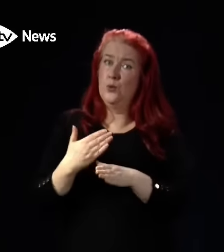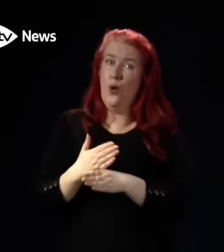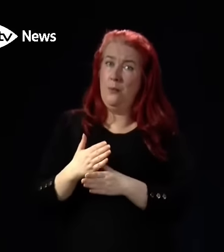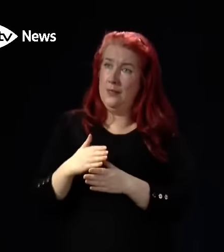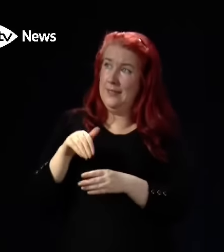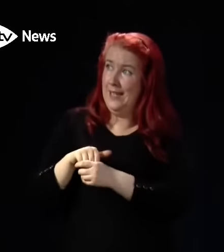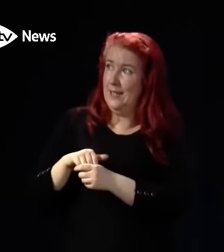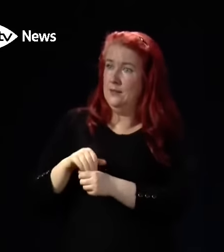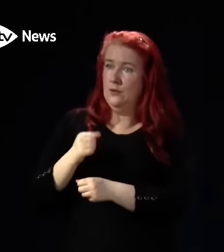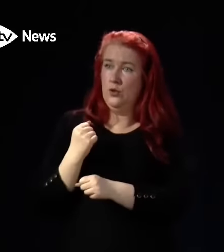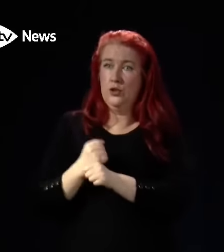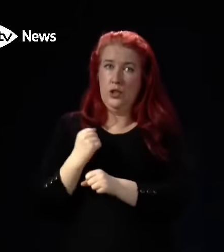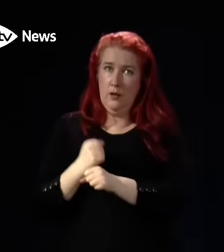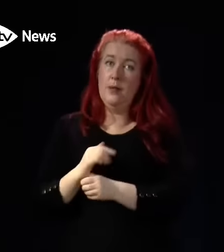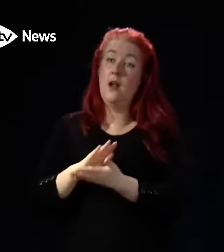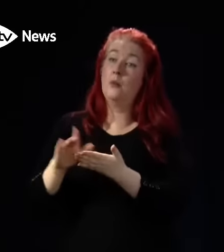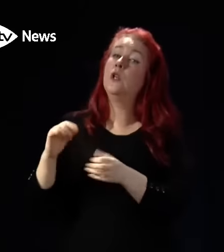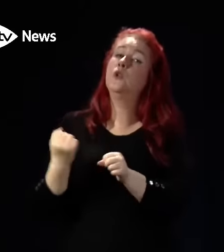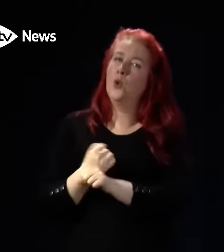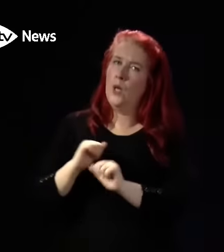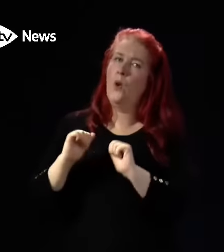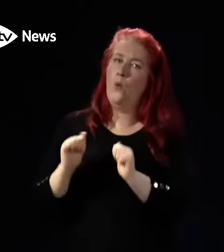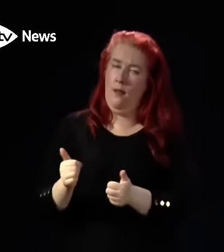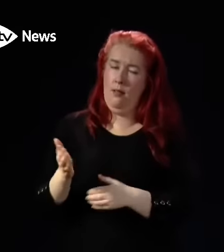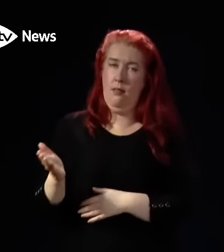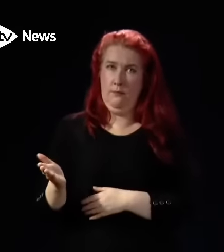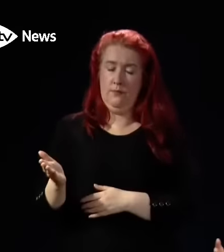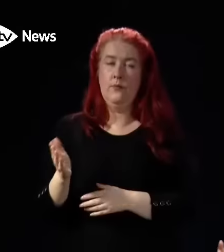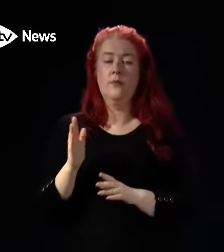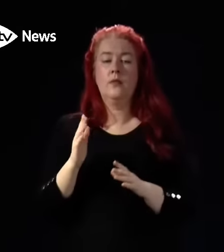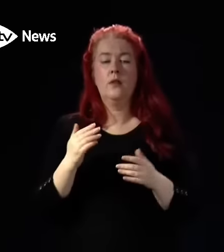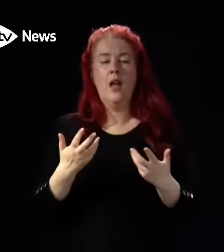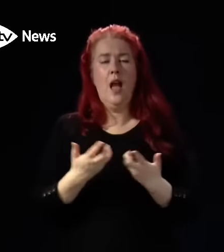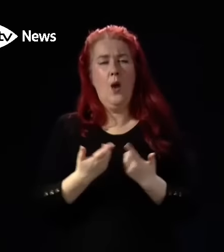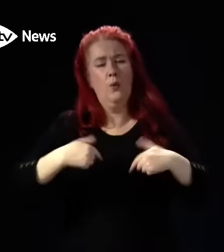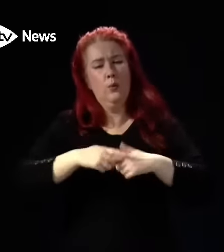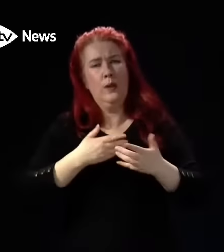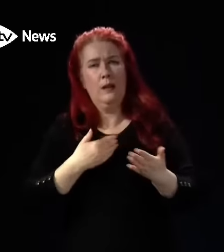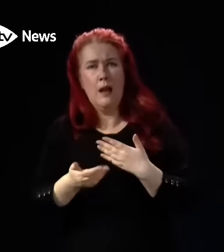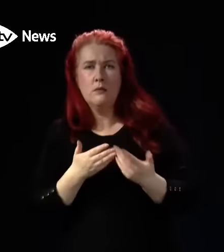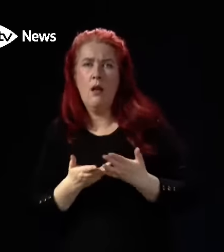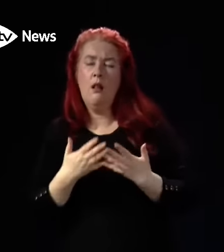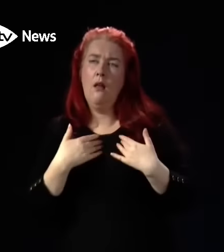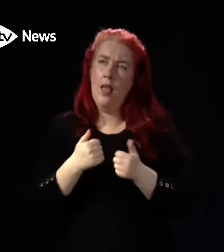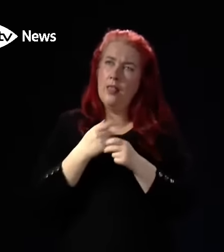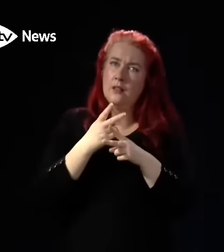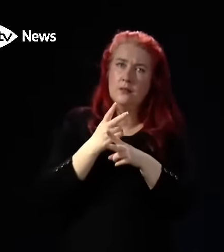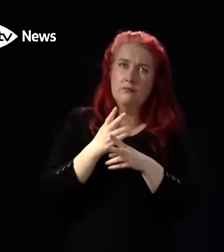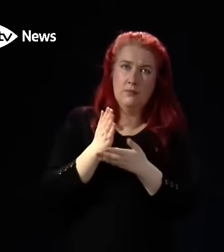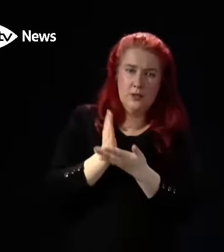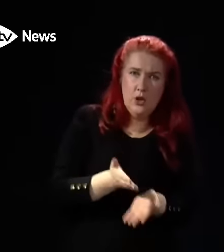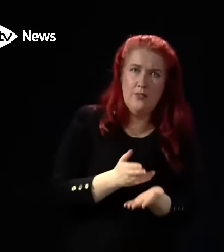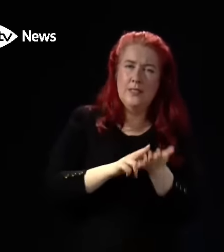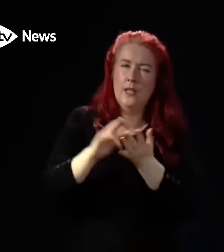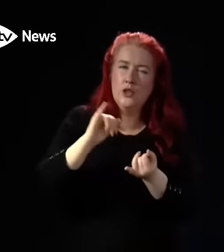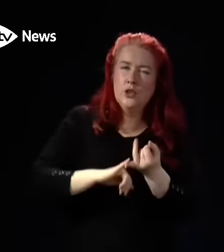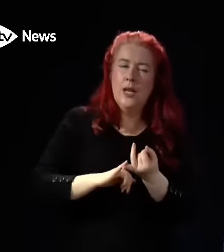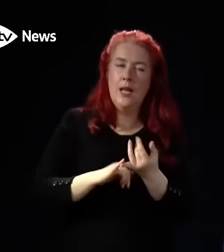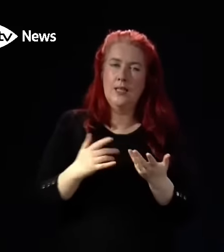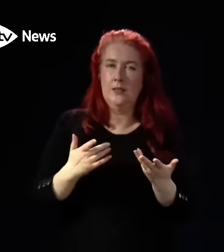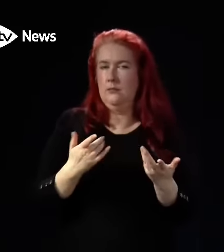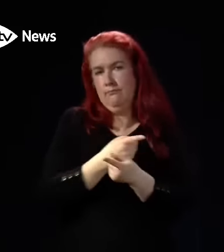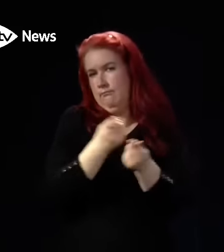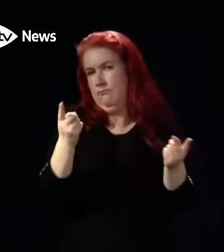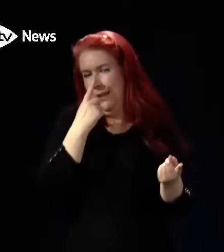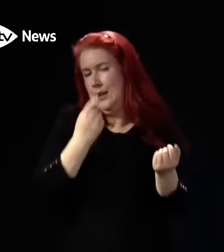know, Hamza is doing it well. In terms of our handling of the health service and our management of the health service, other people will be the judge